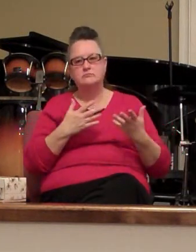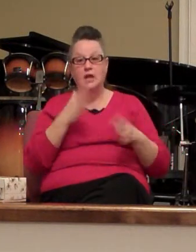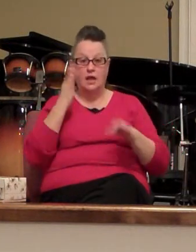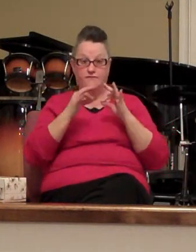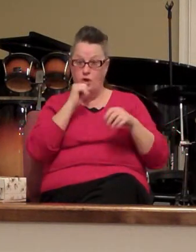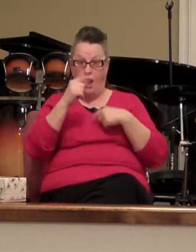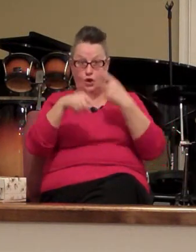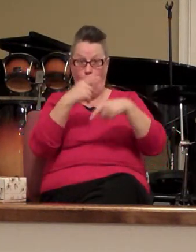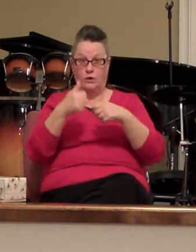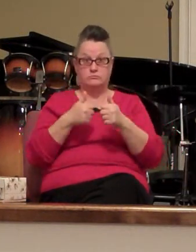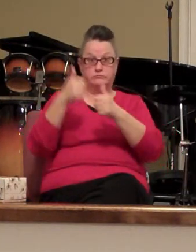going back